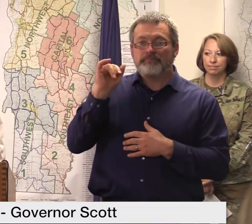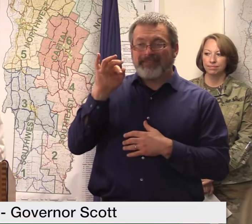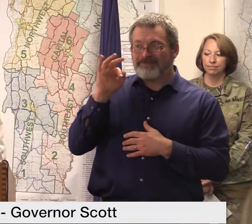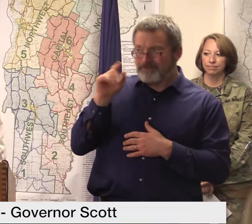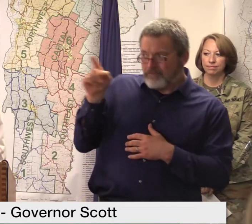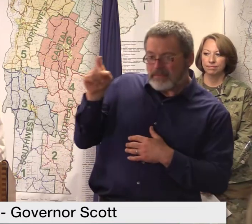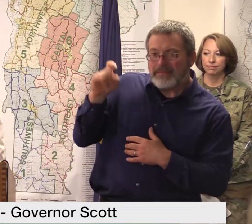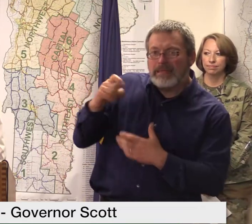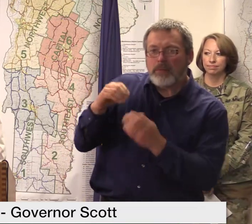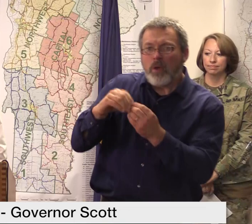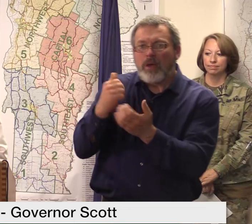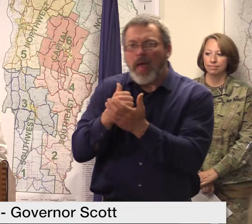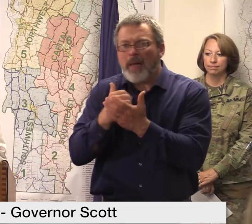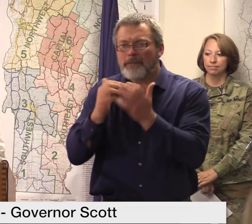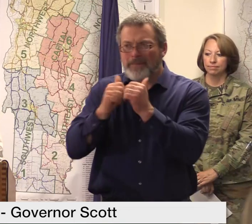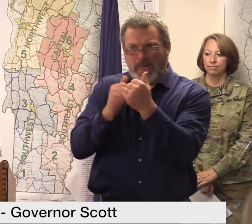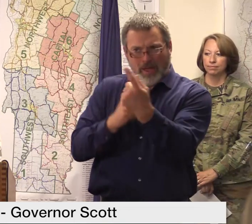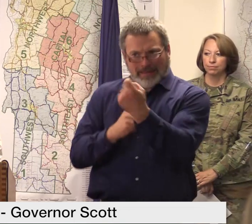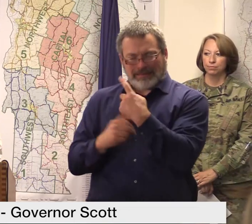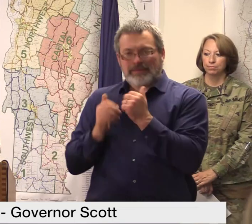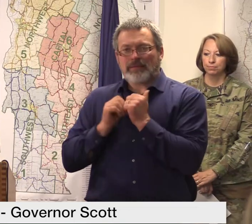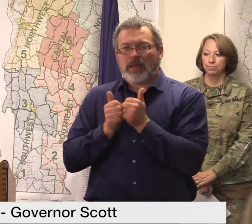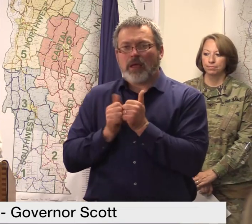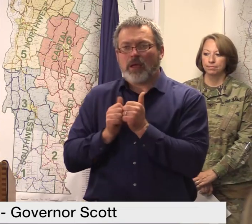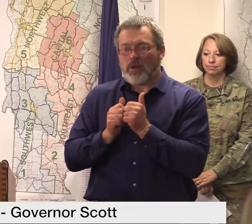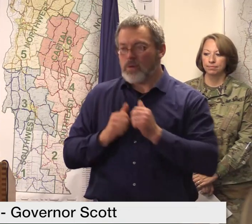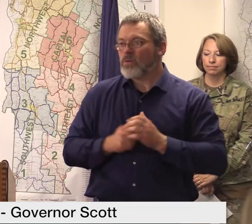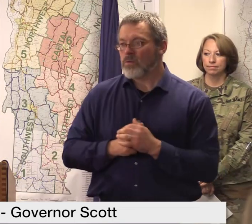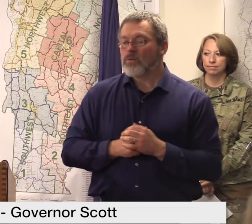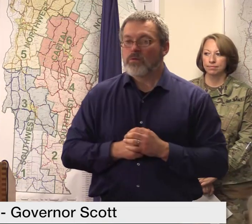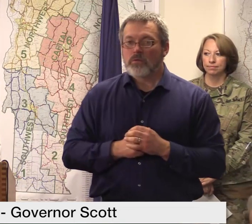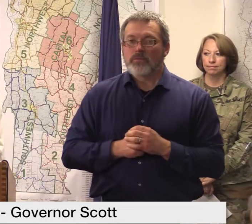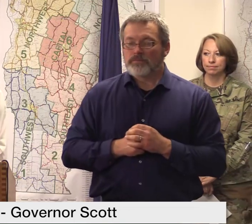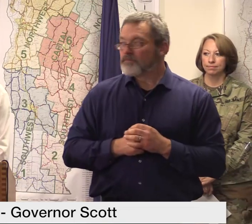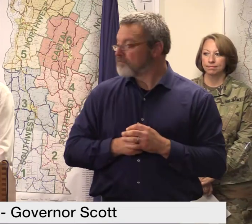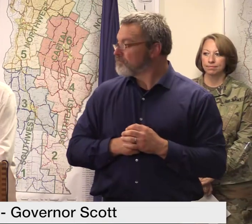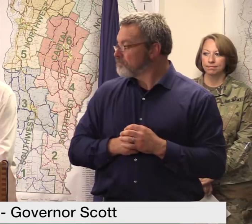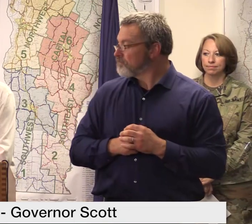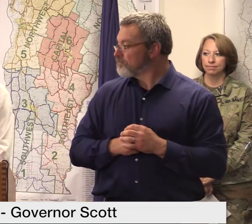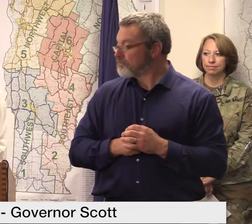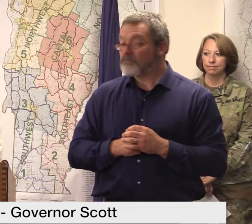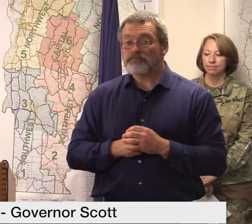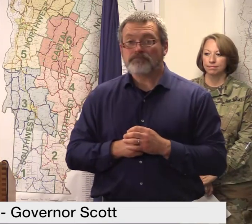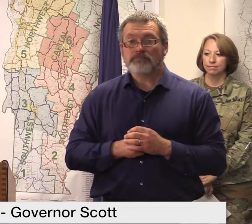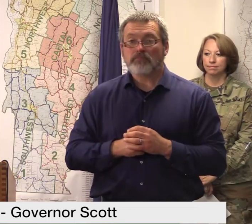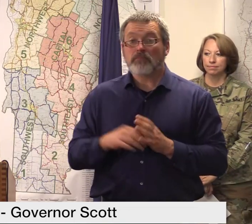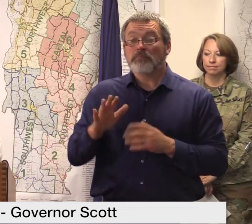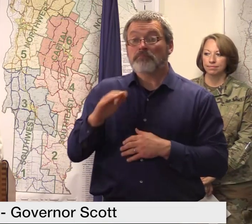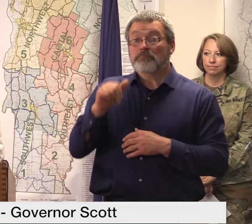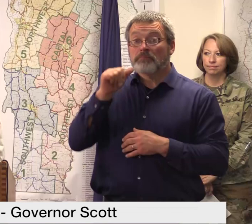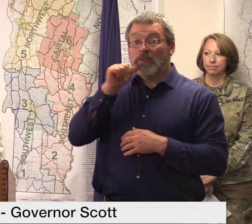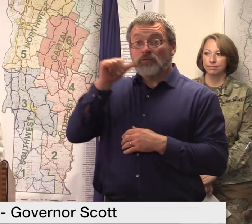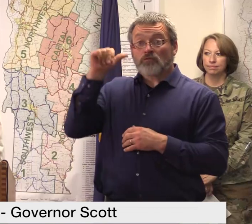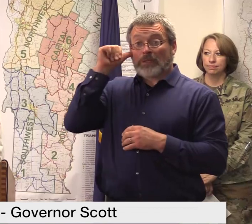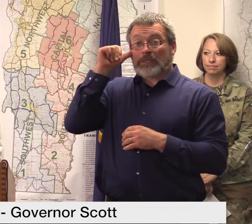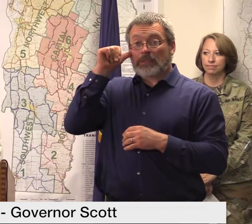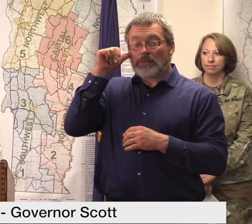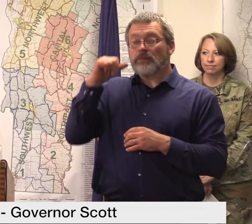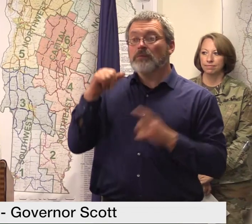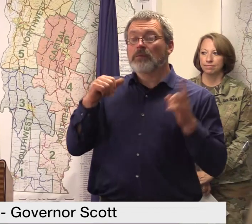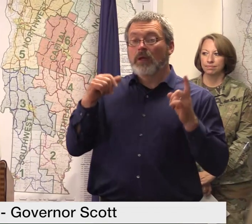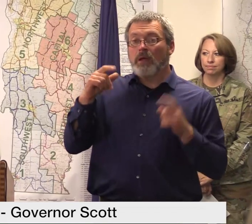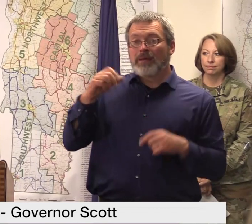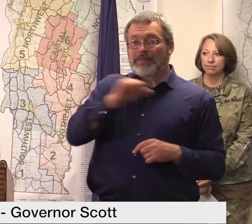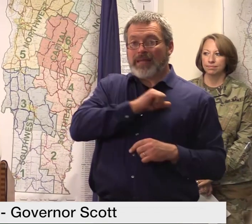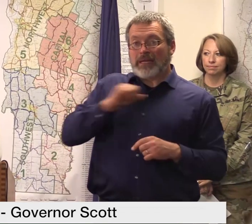and how to request it yesterday I joined Senator Welch Secretary Tebbets officials from the farming